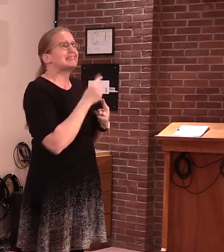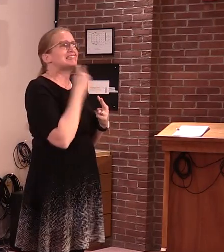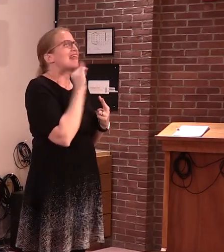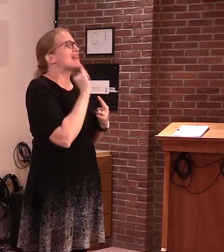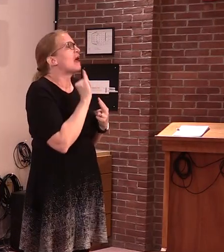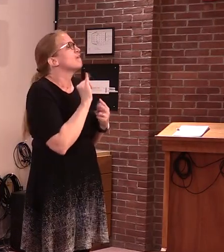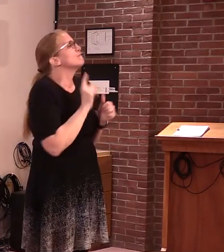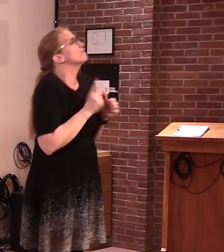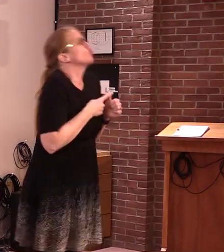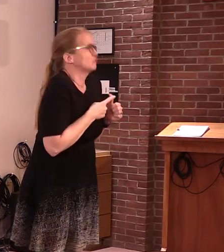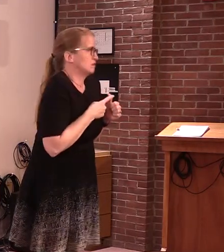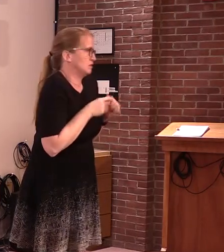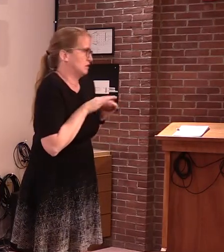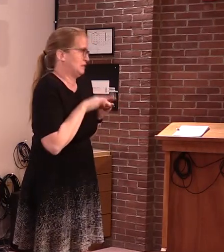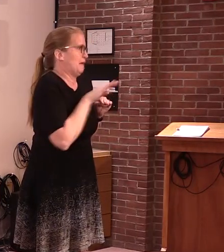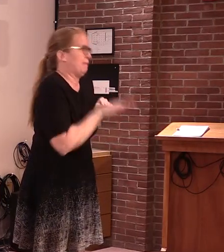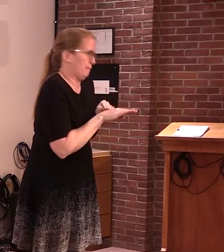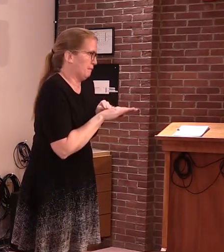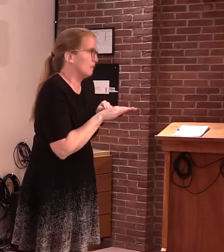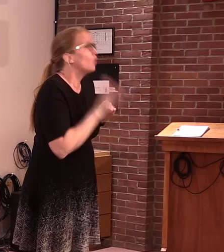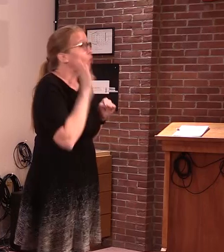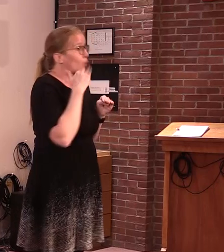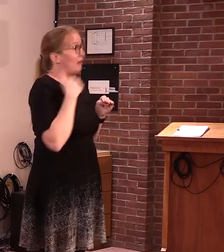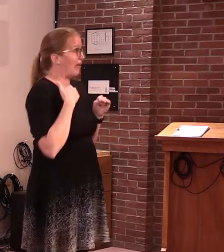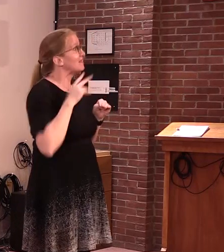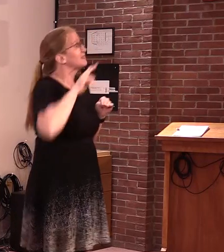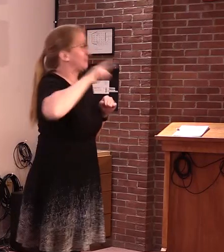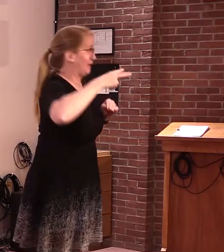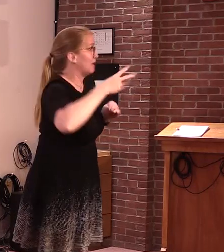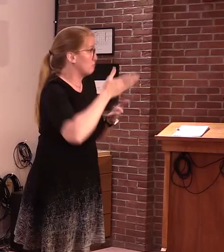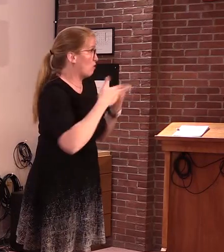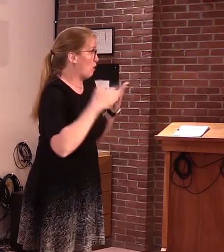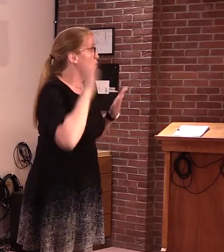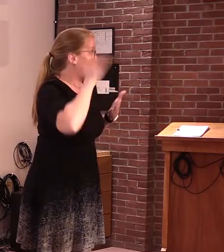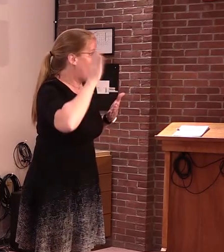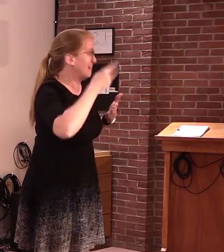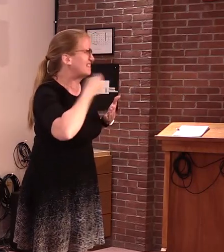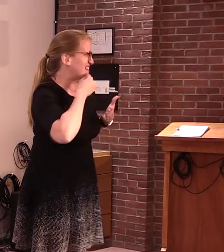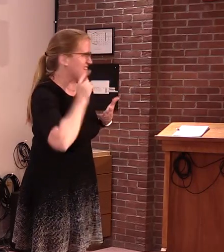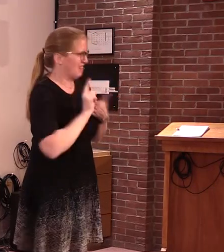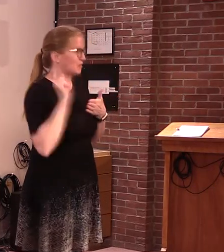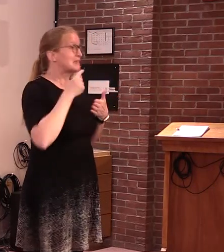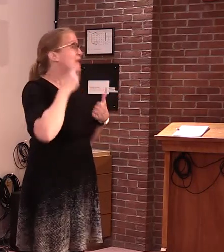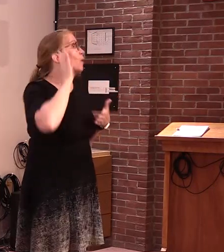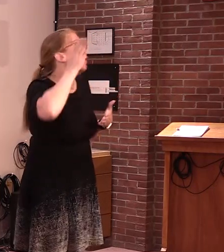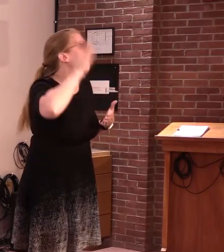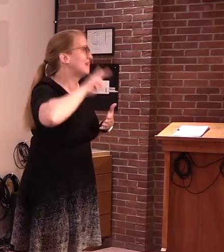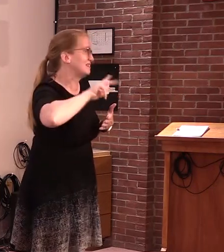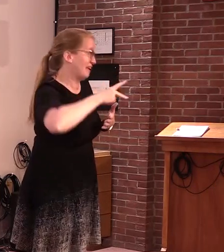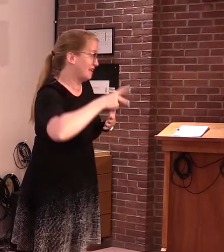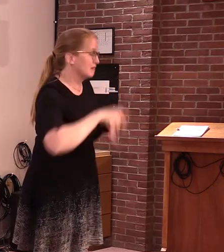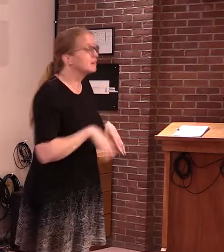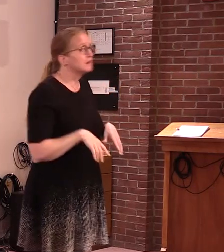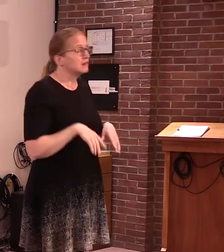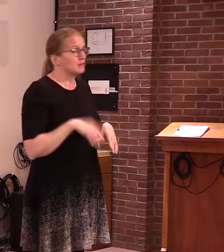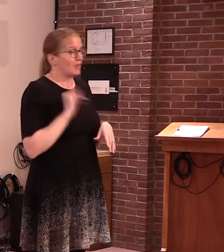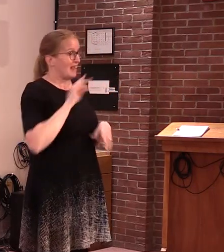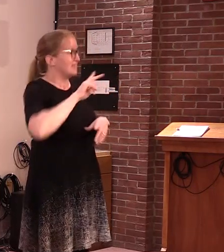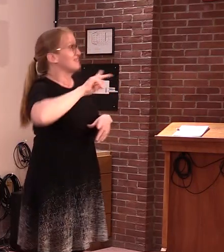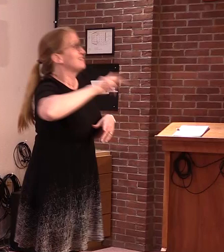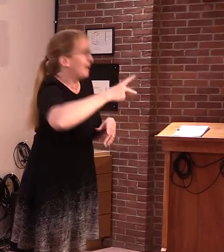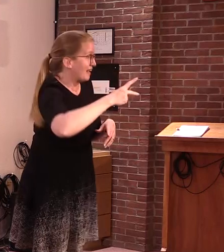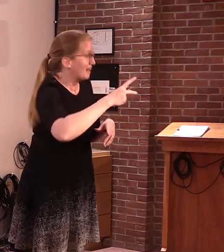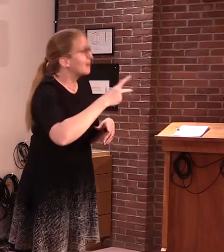of a two-phase strategy, with the second phase being the opening of elective procedures